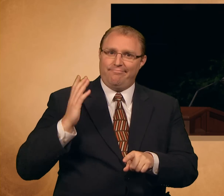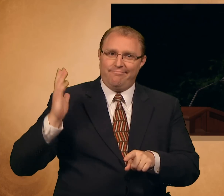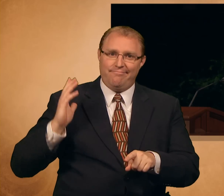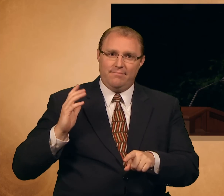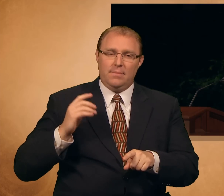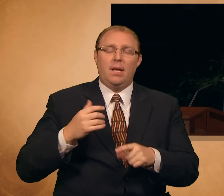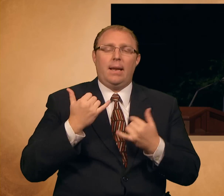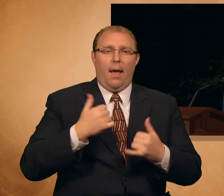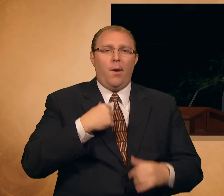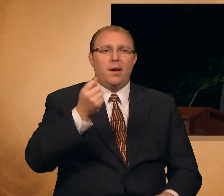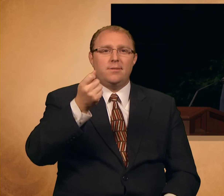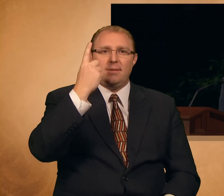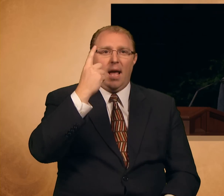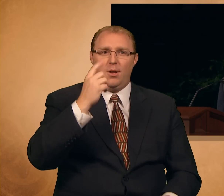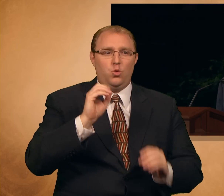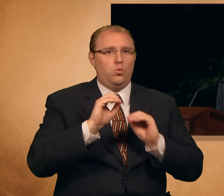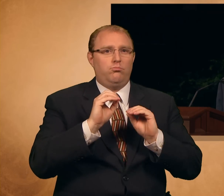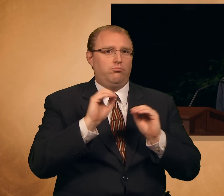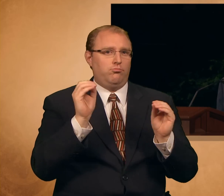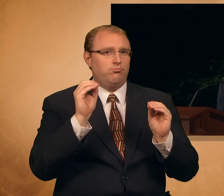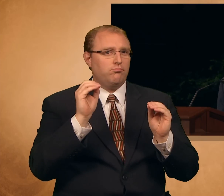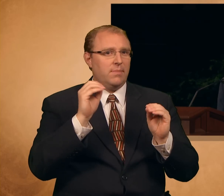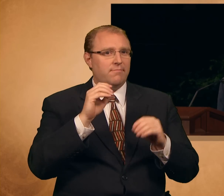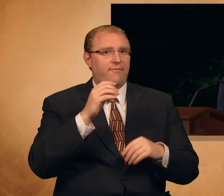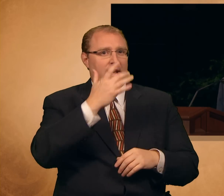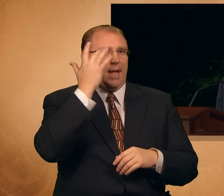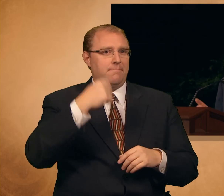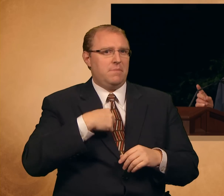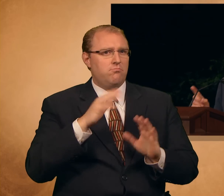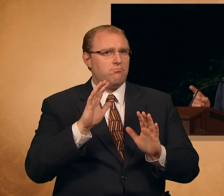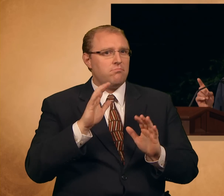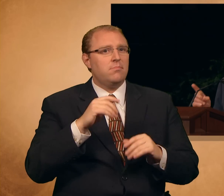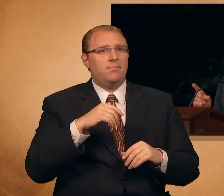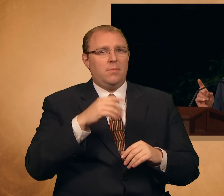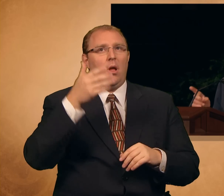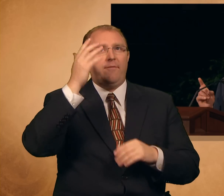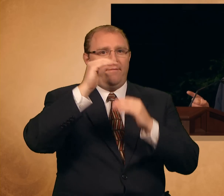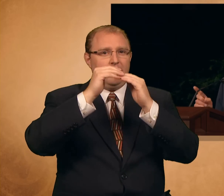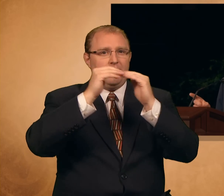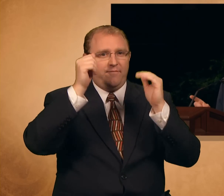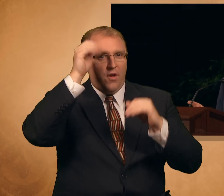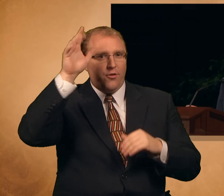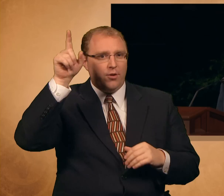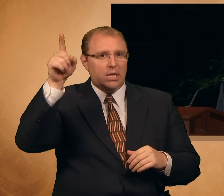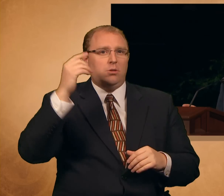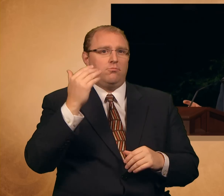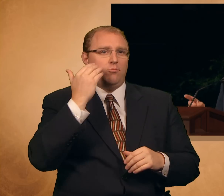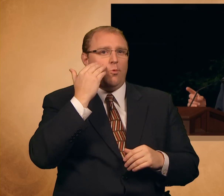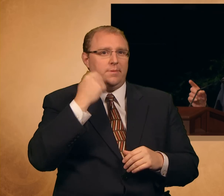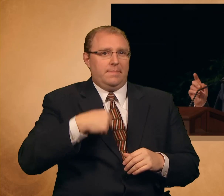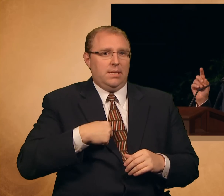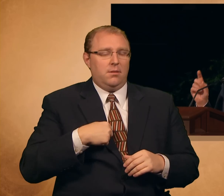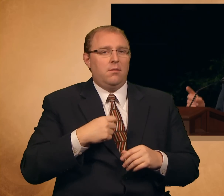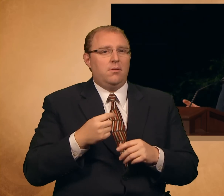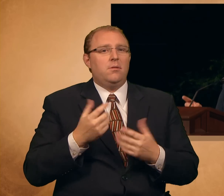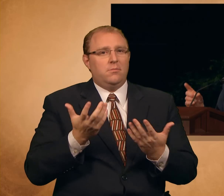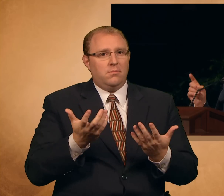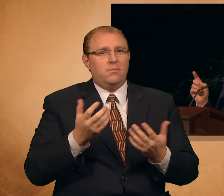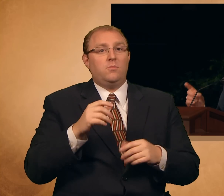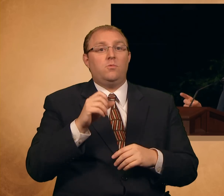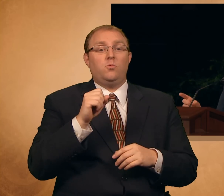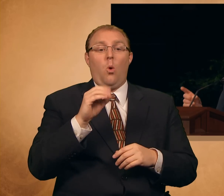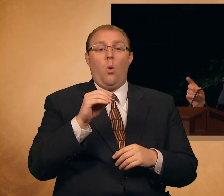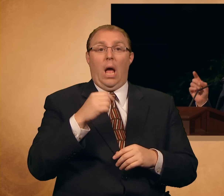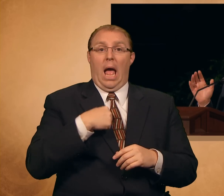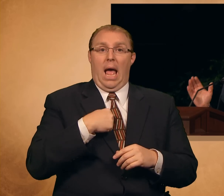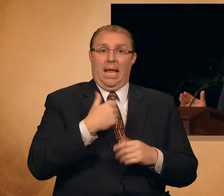I was never forgotten. And I know something else. And as an